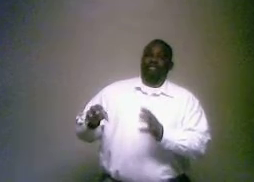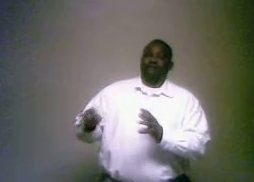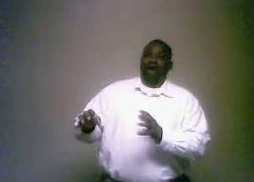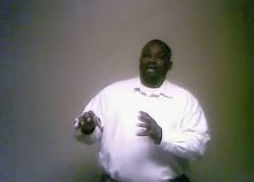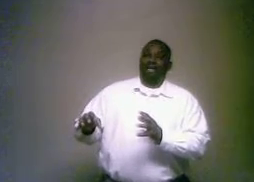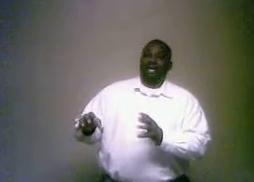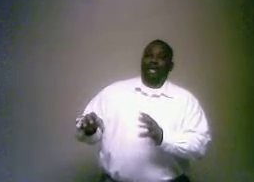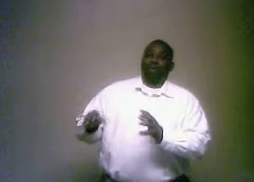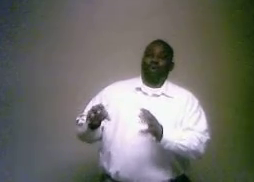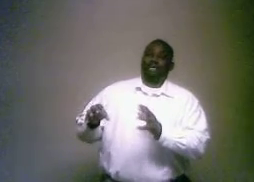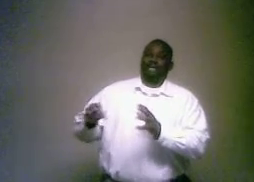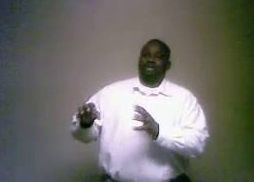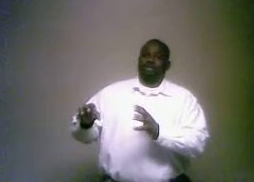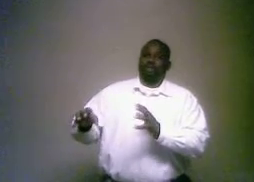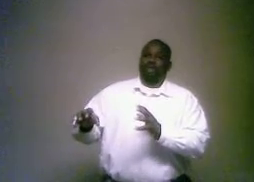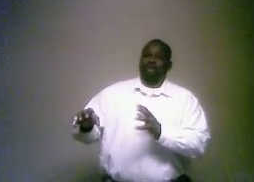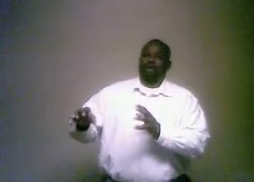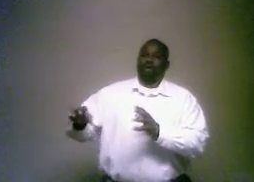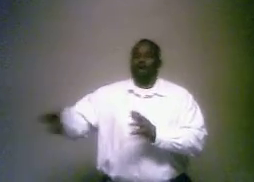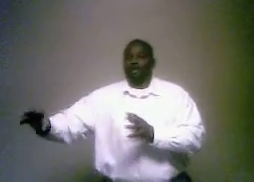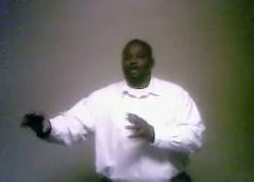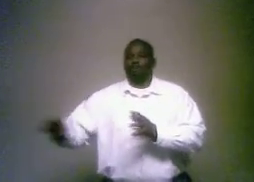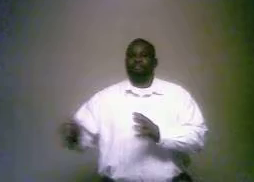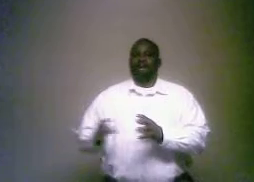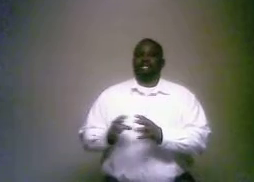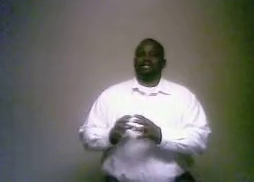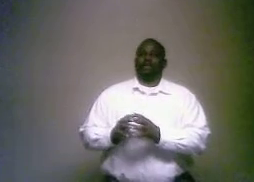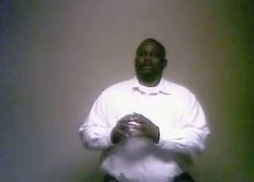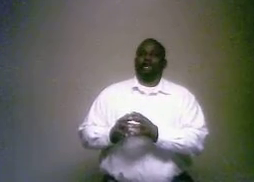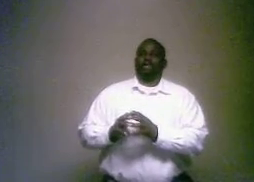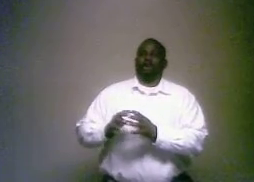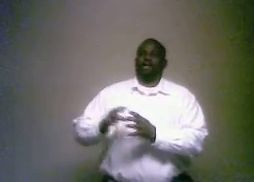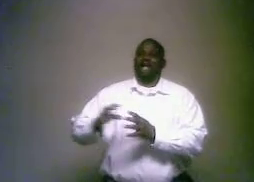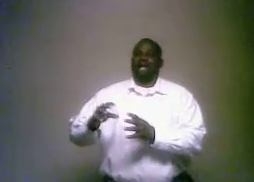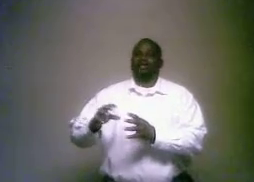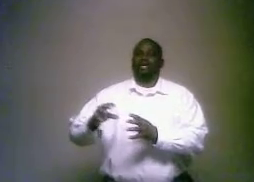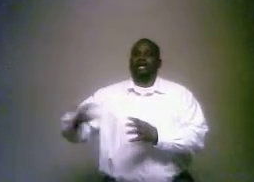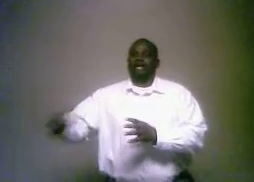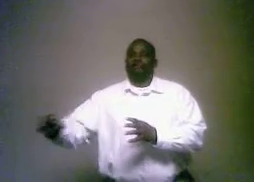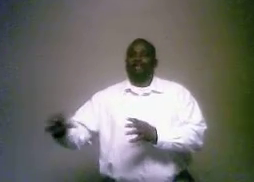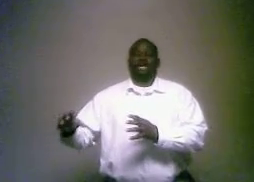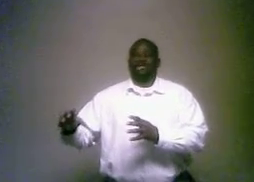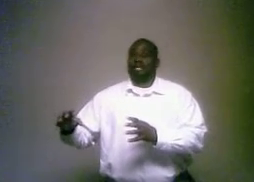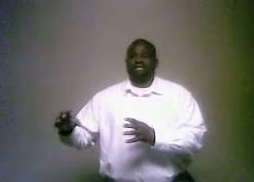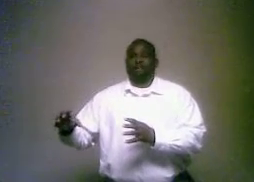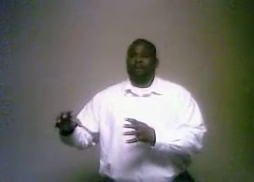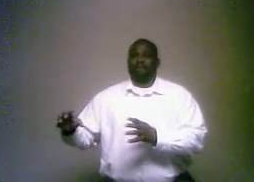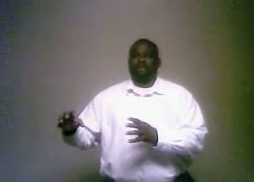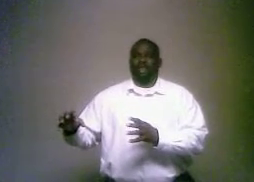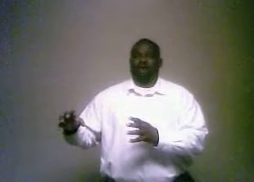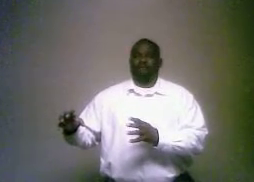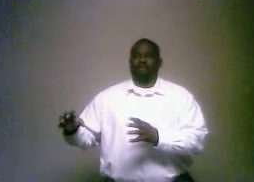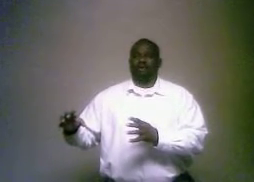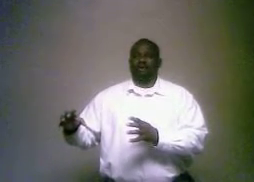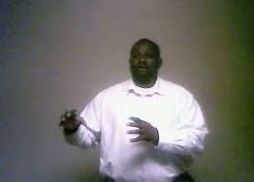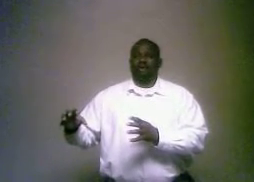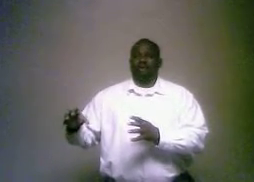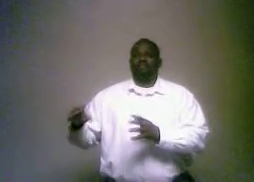start and where we get the word Holy Ghost baptism and where the terminology comes in because it is a biblical term. But